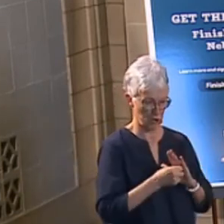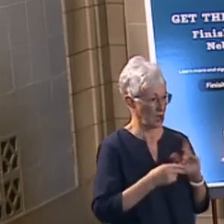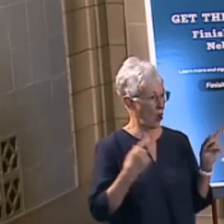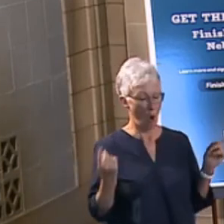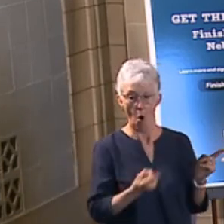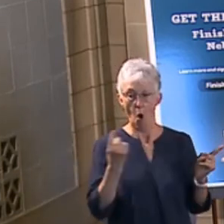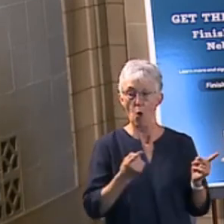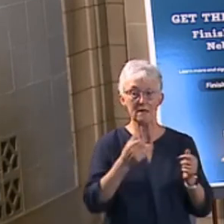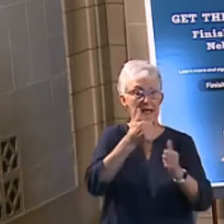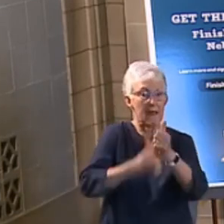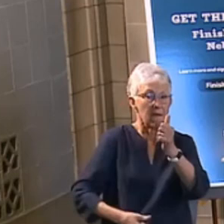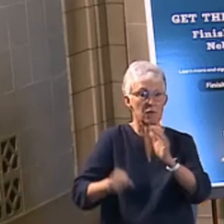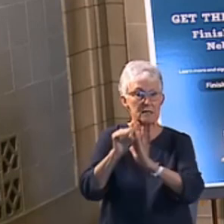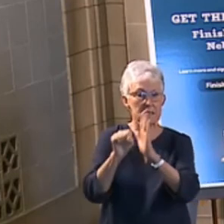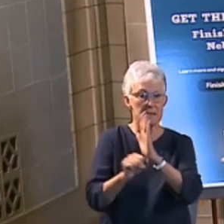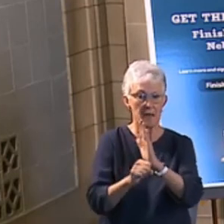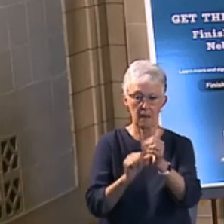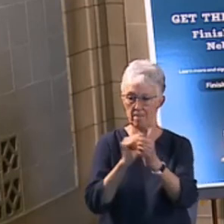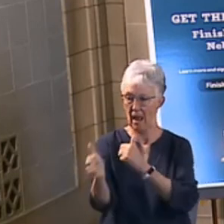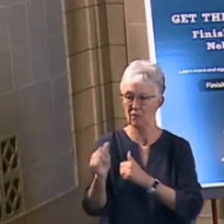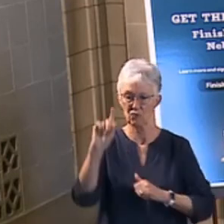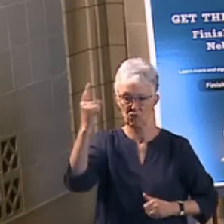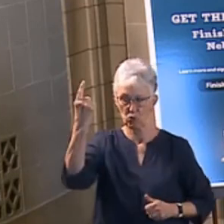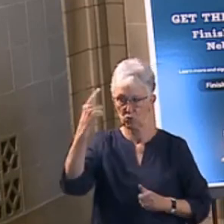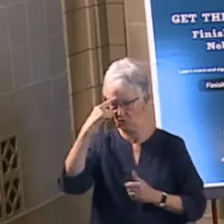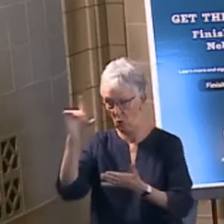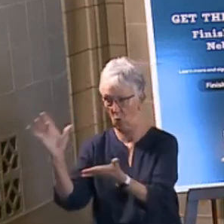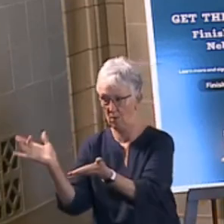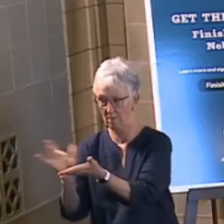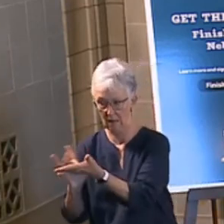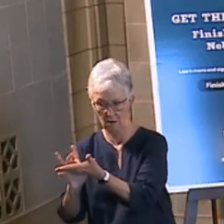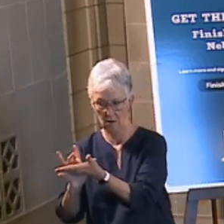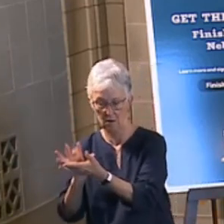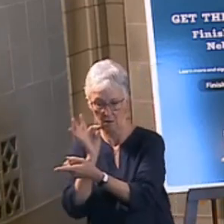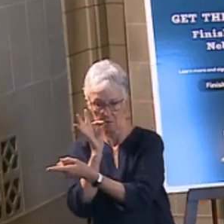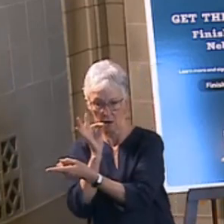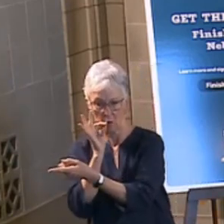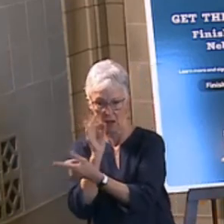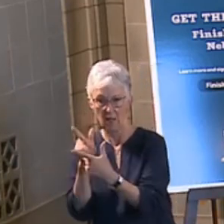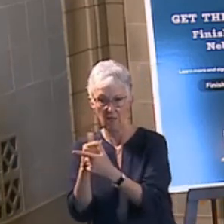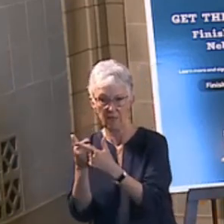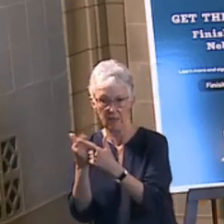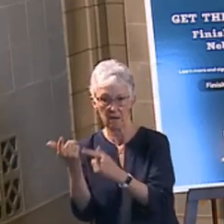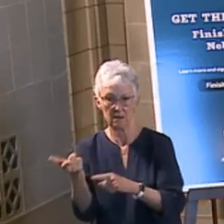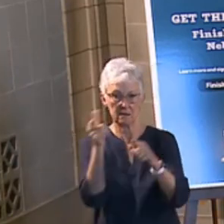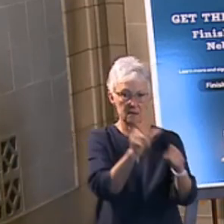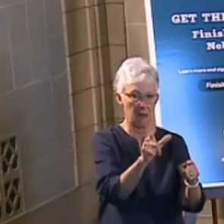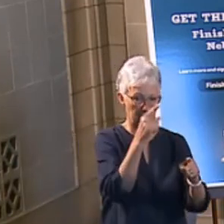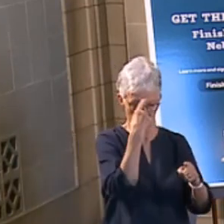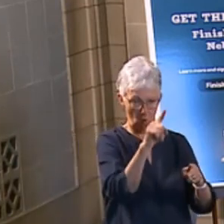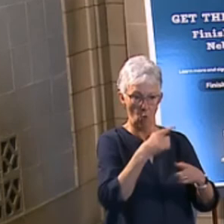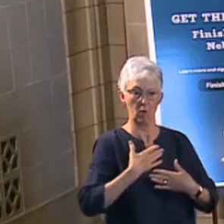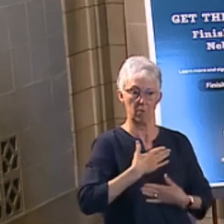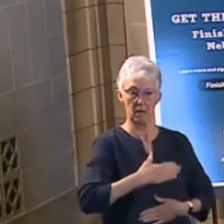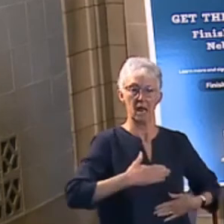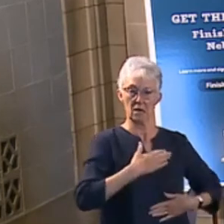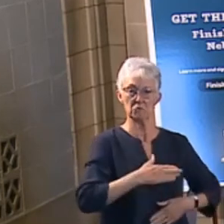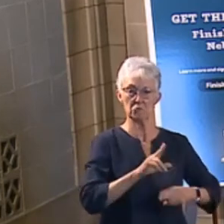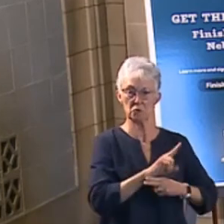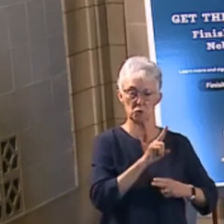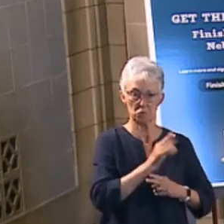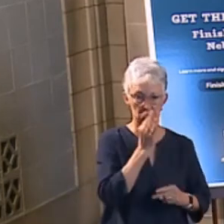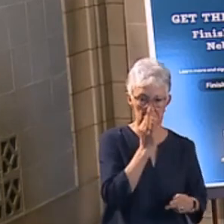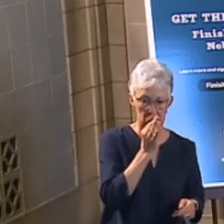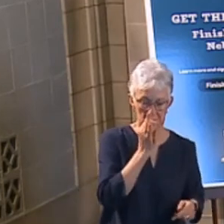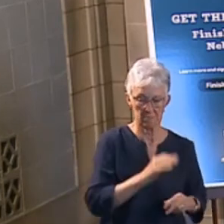to recreational, the devastating impacts that it's having on their children in Colorado. We can see that, for example, in